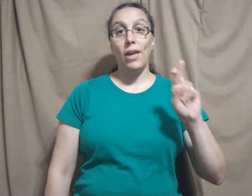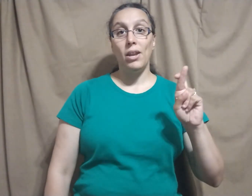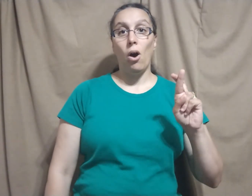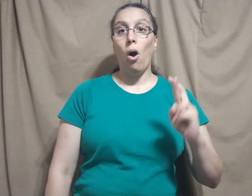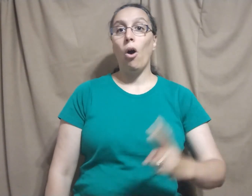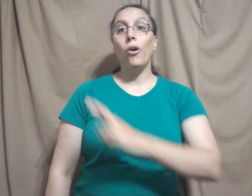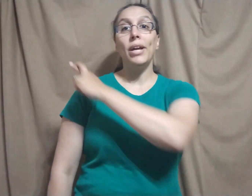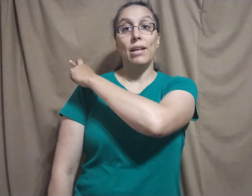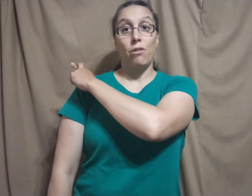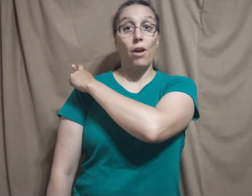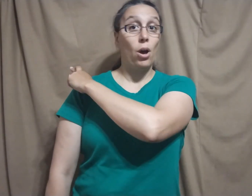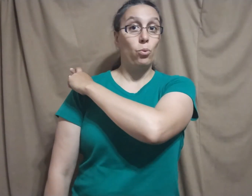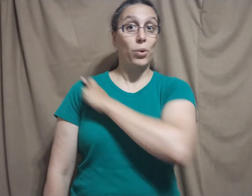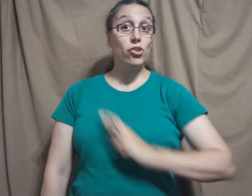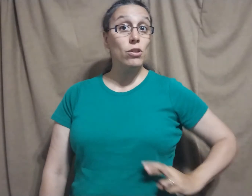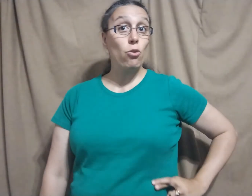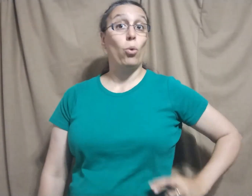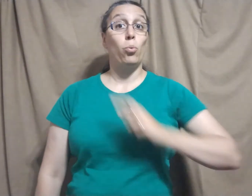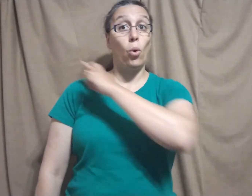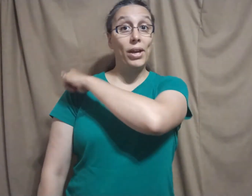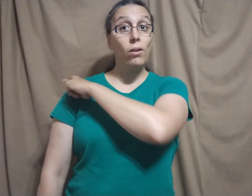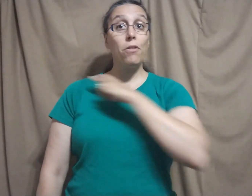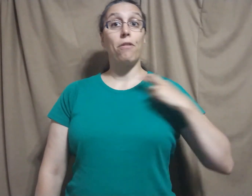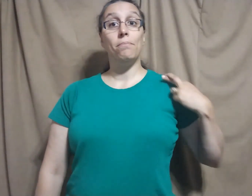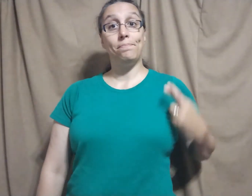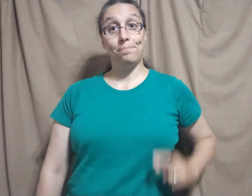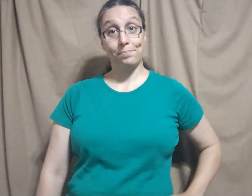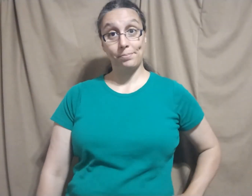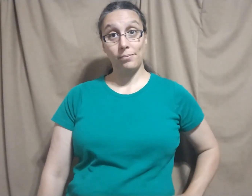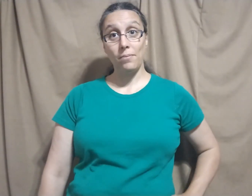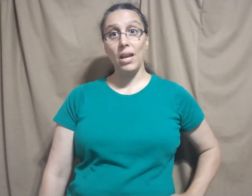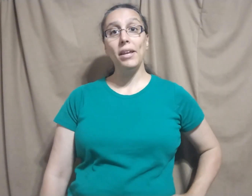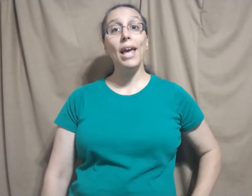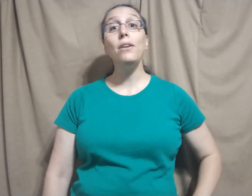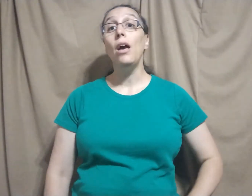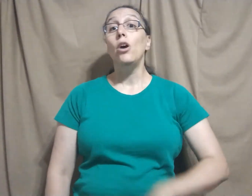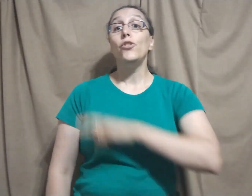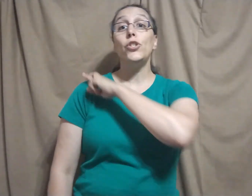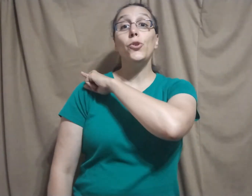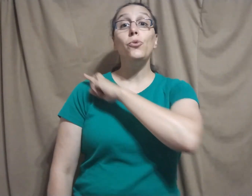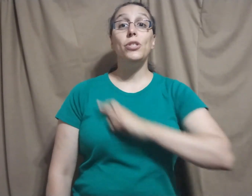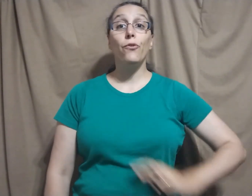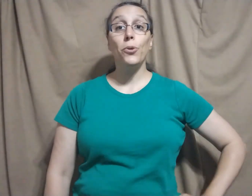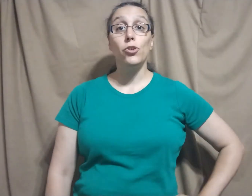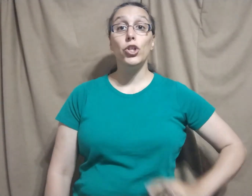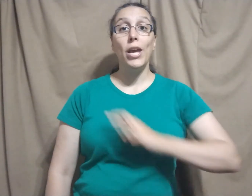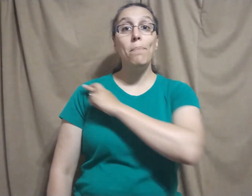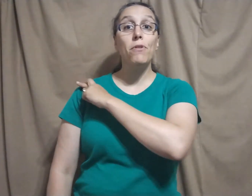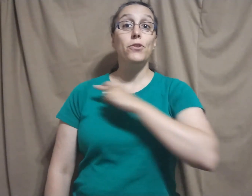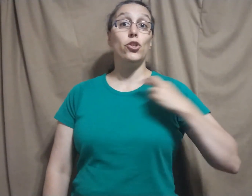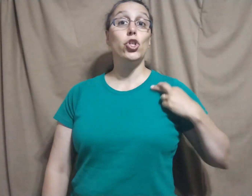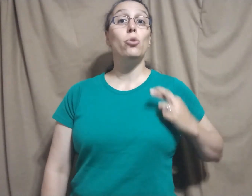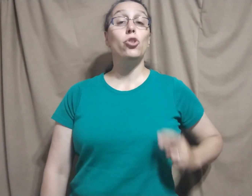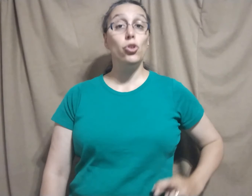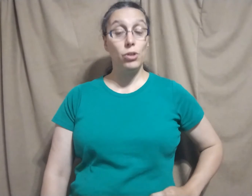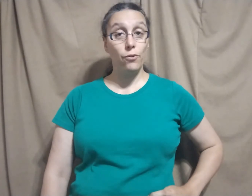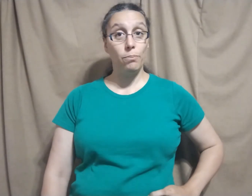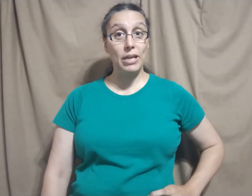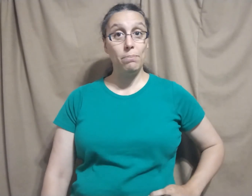an R, it's regents or royals. And again, two different shapes to show two different people